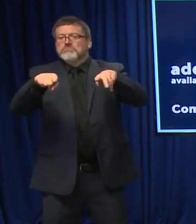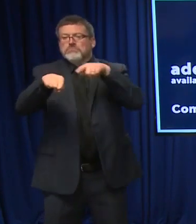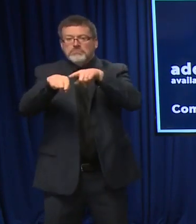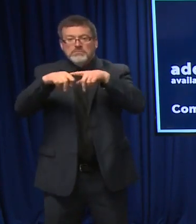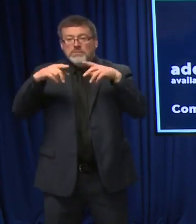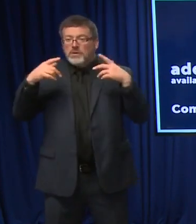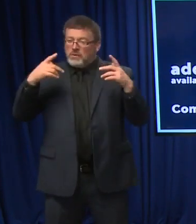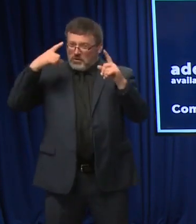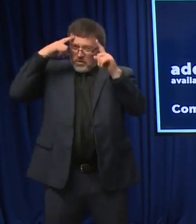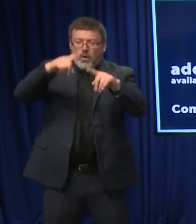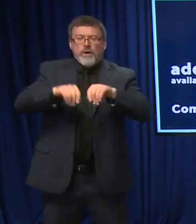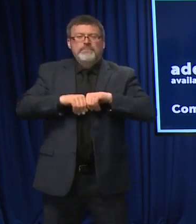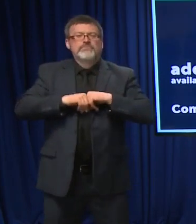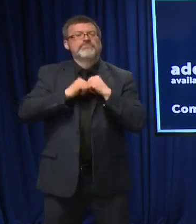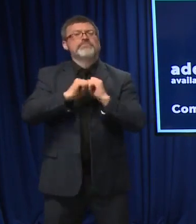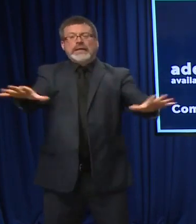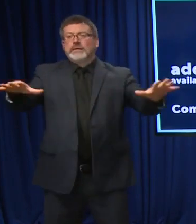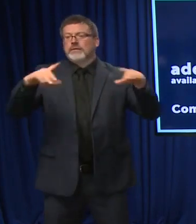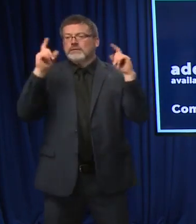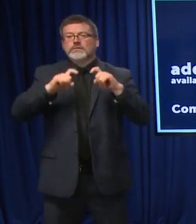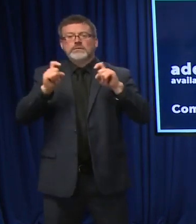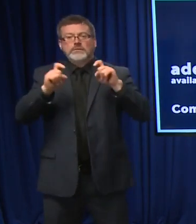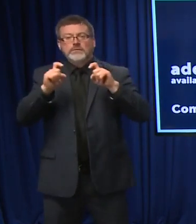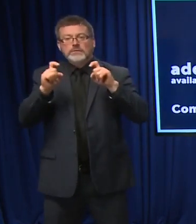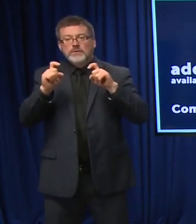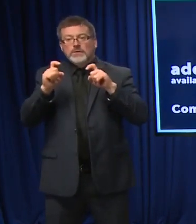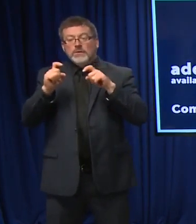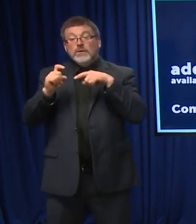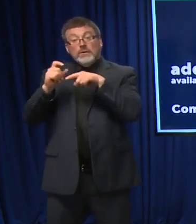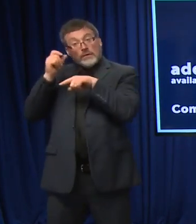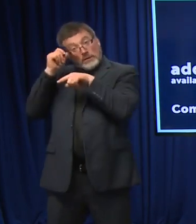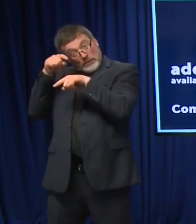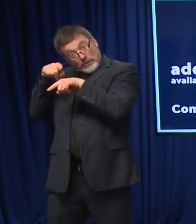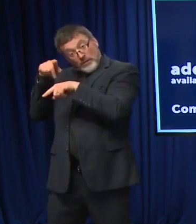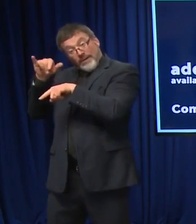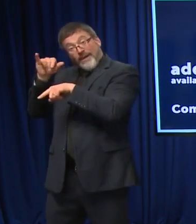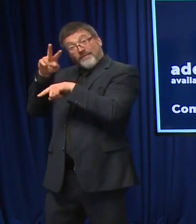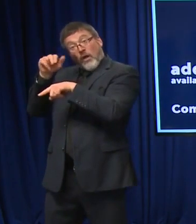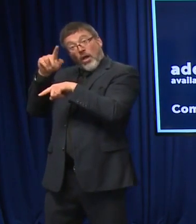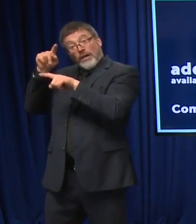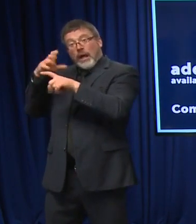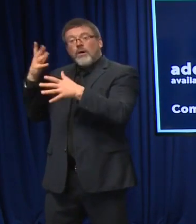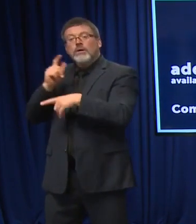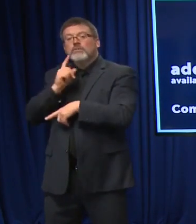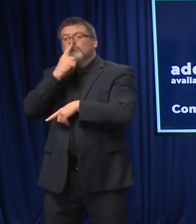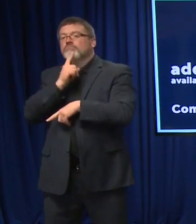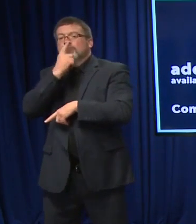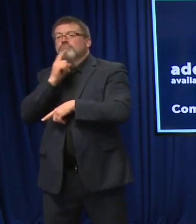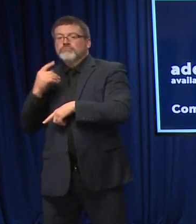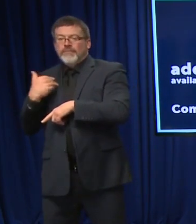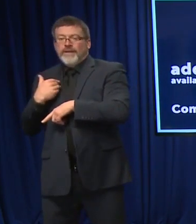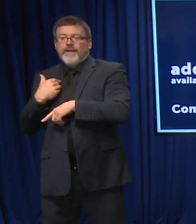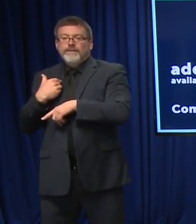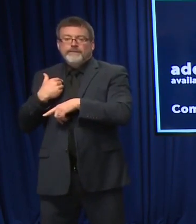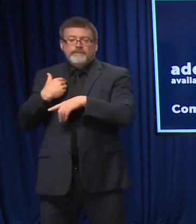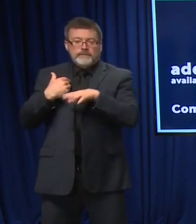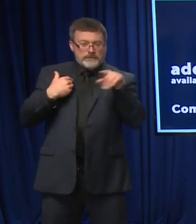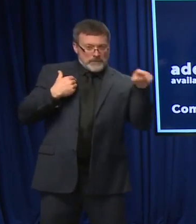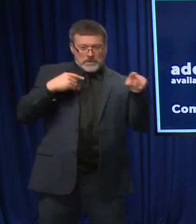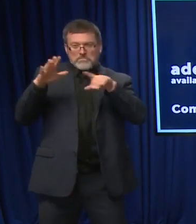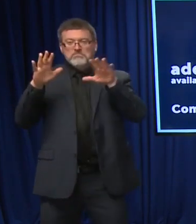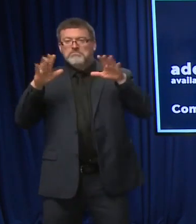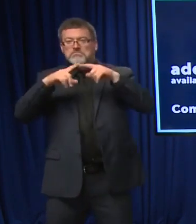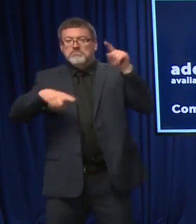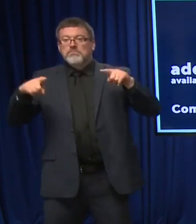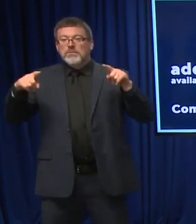tests. So they're a little different. They're PCR tests. We're going to offer those, again, to schools that choose to request them. Information on the